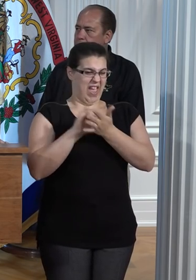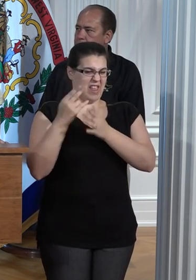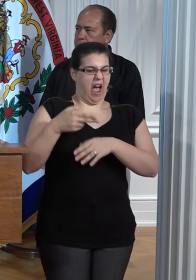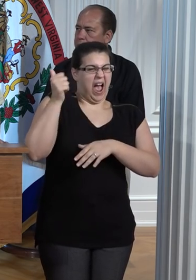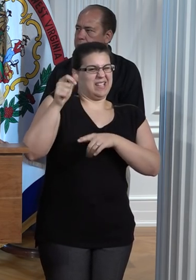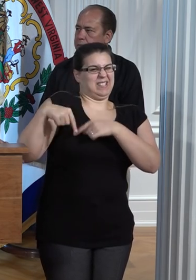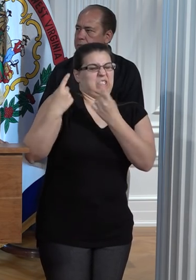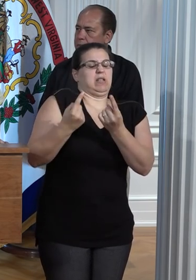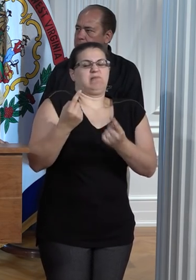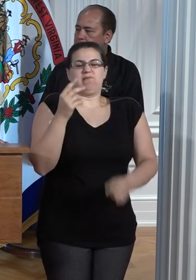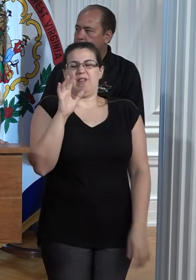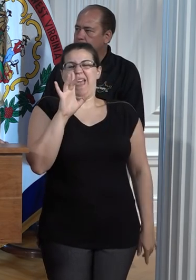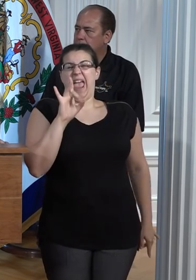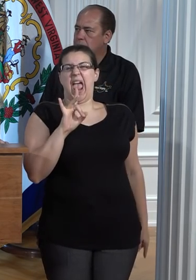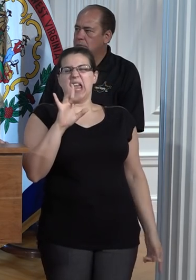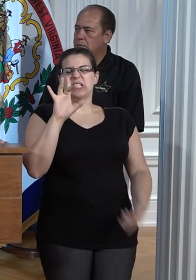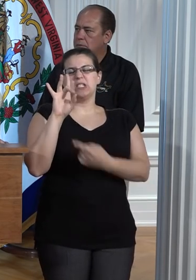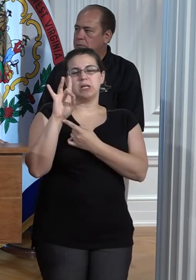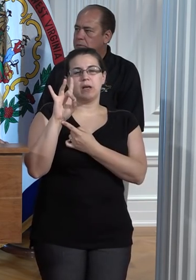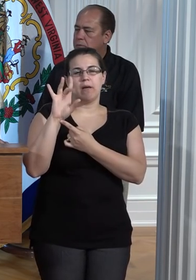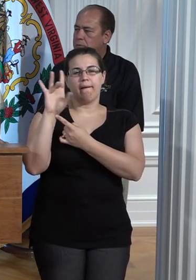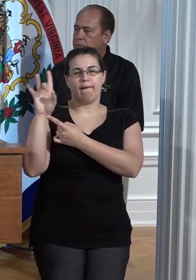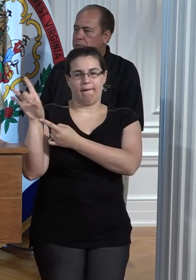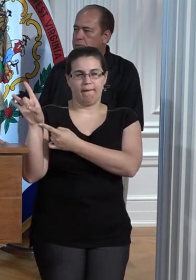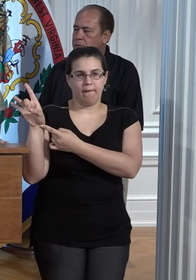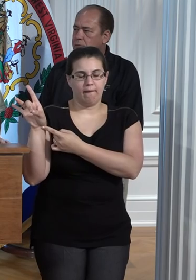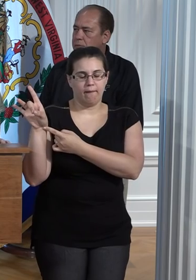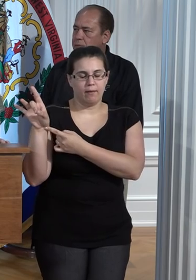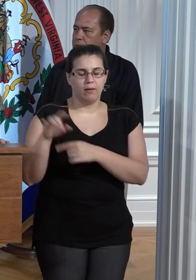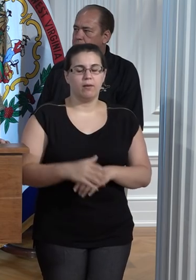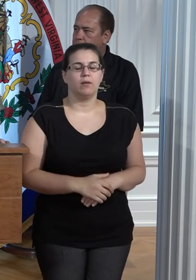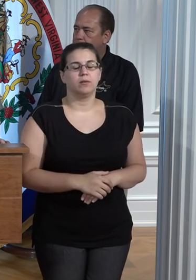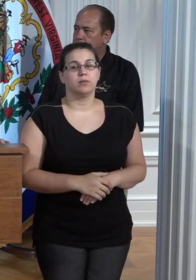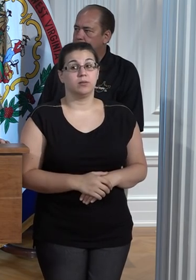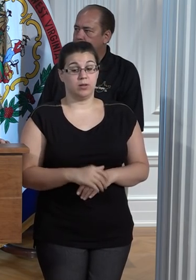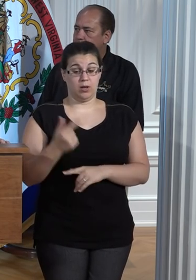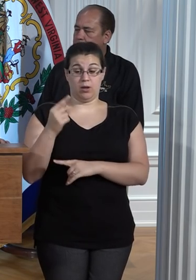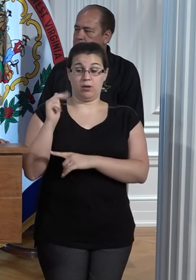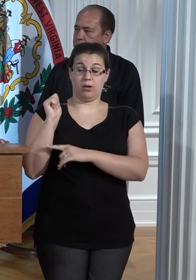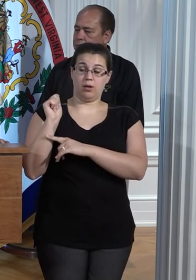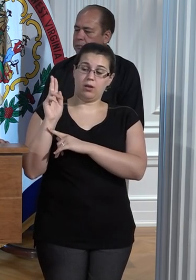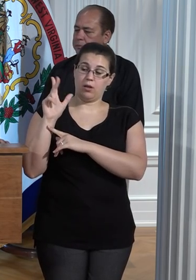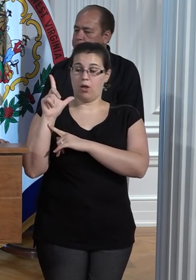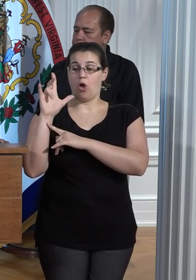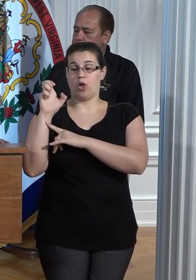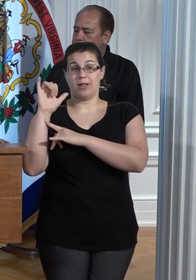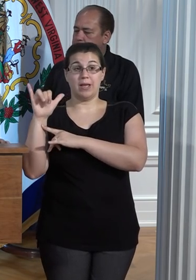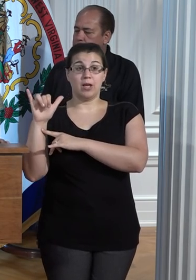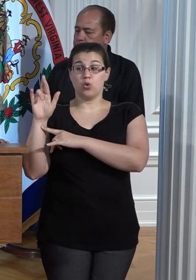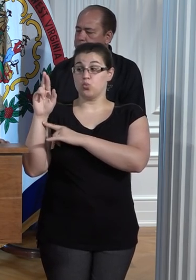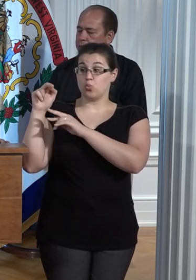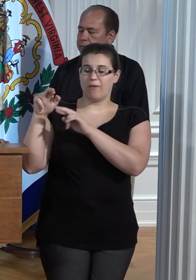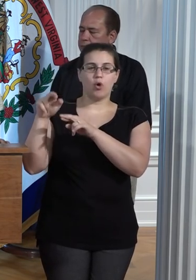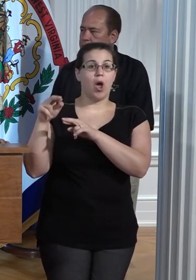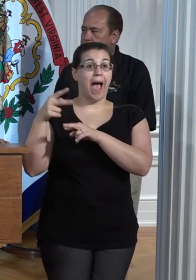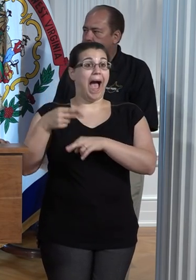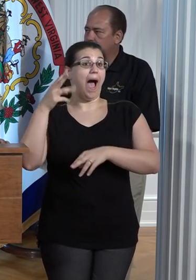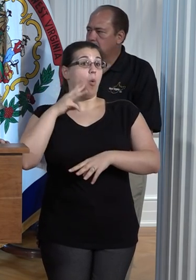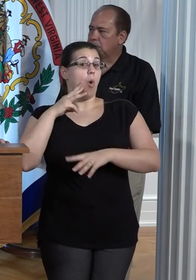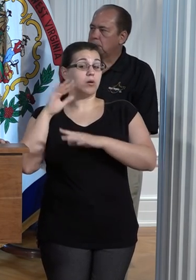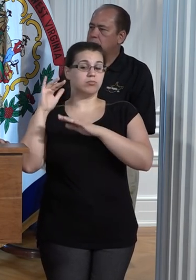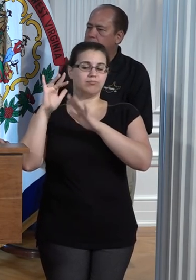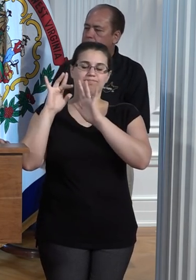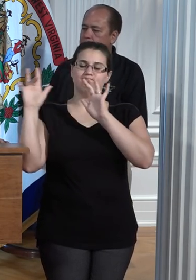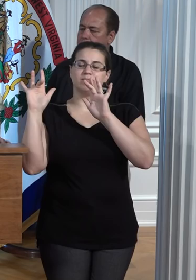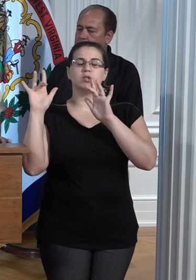1888. The Gawley River, Belva, high water mark, 27 feet,